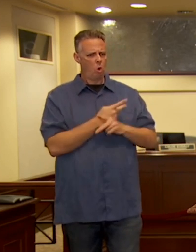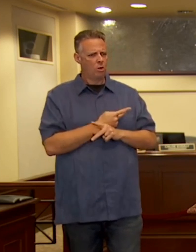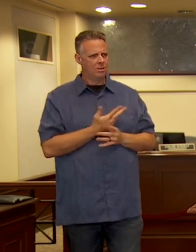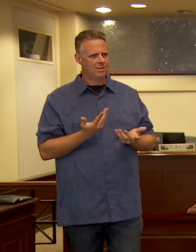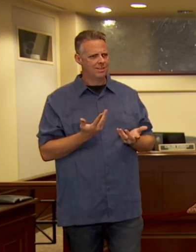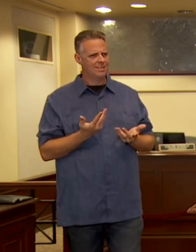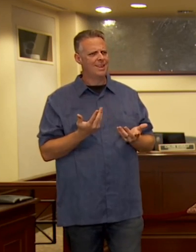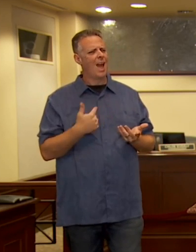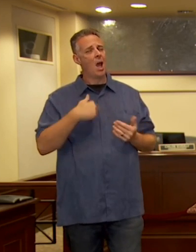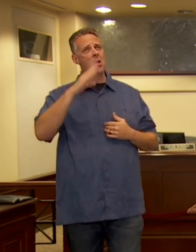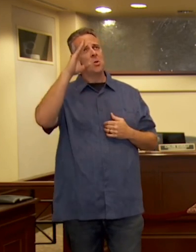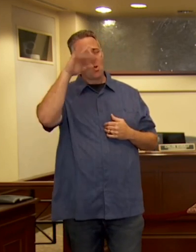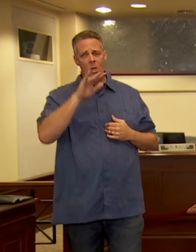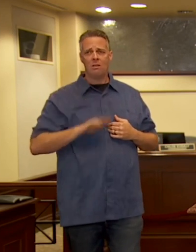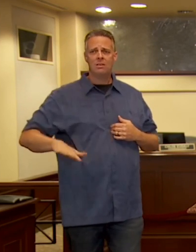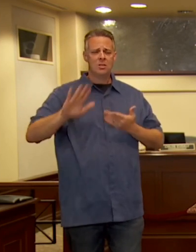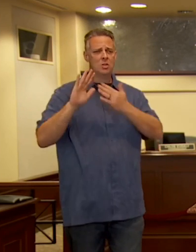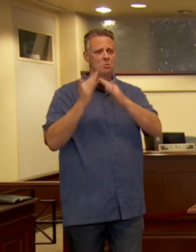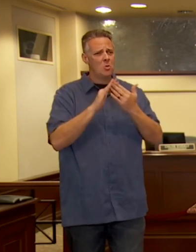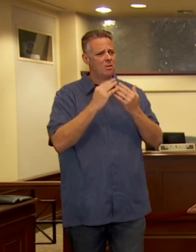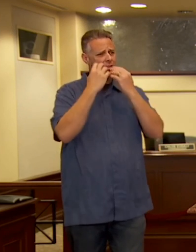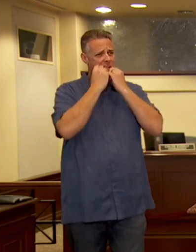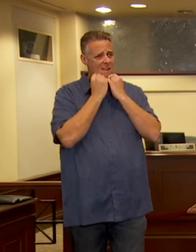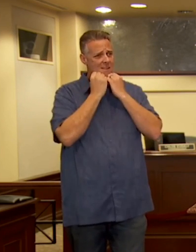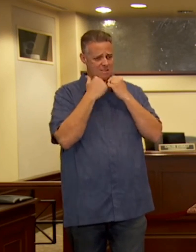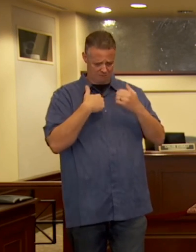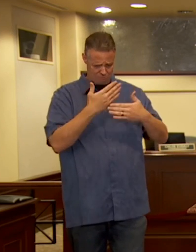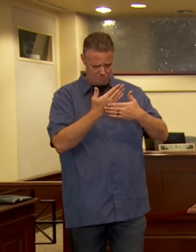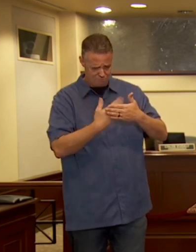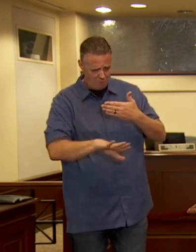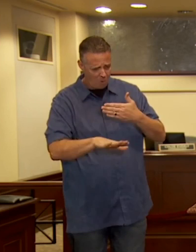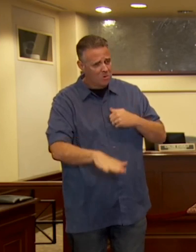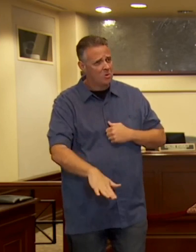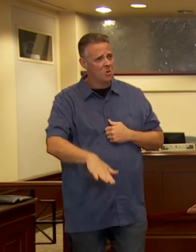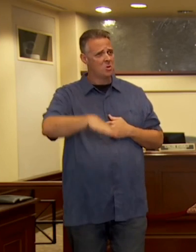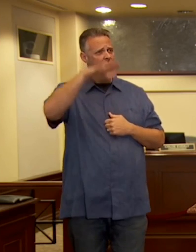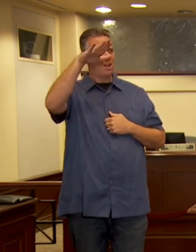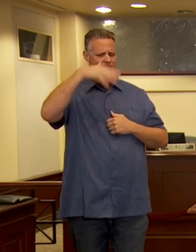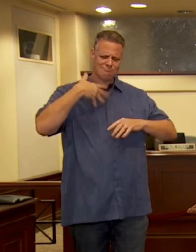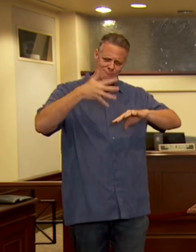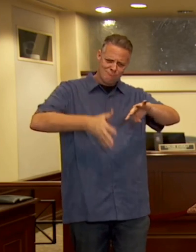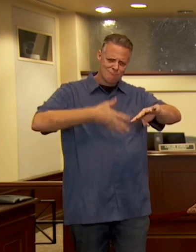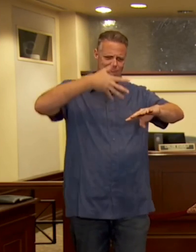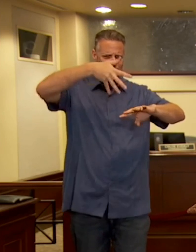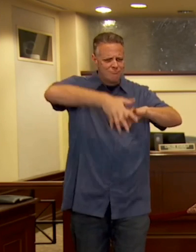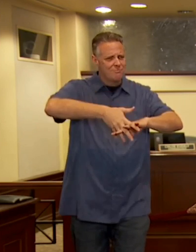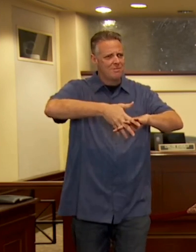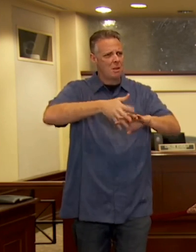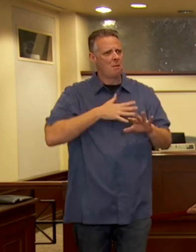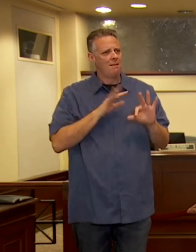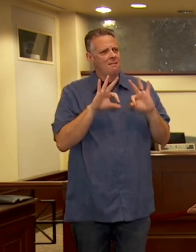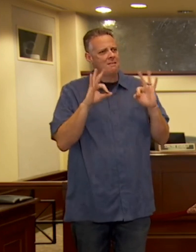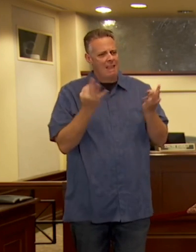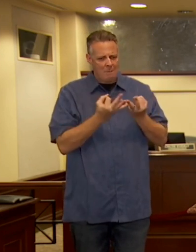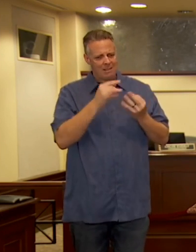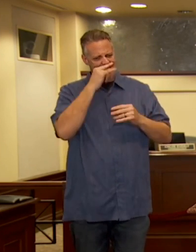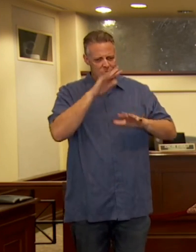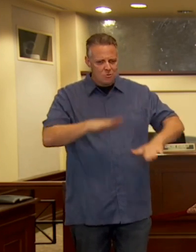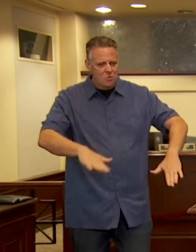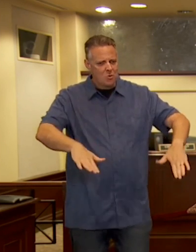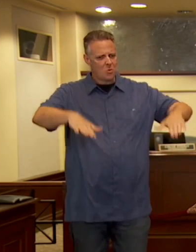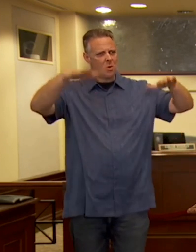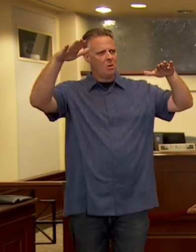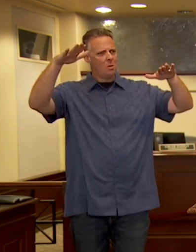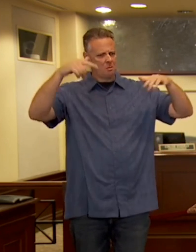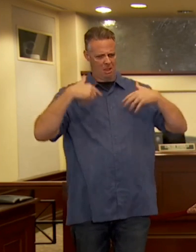I was born and raised here. I found my living here. I raised my family here. This is